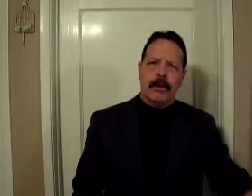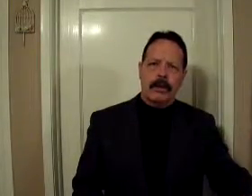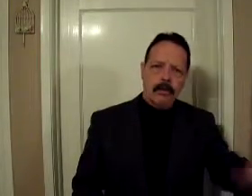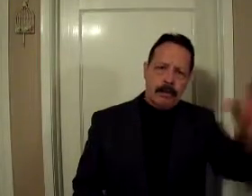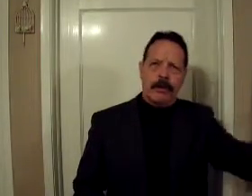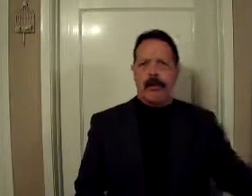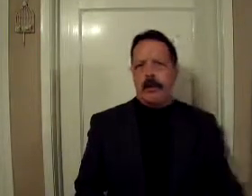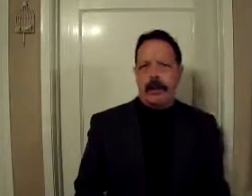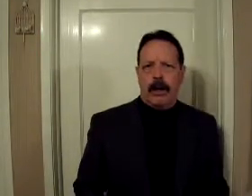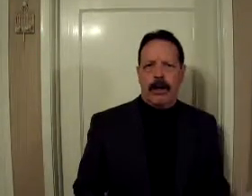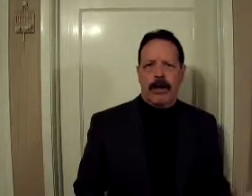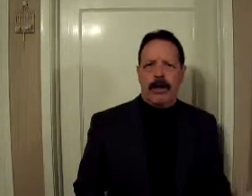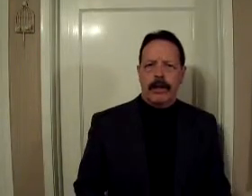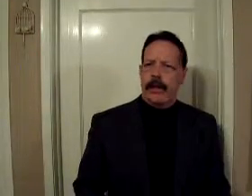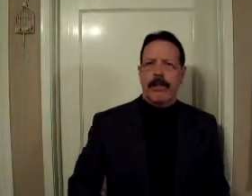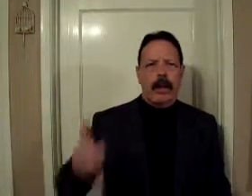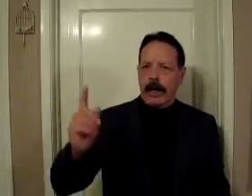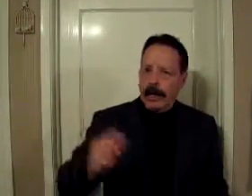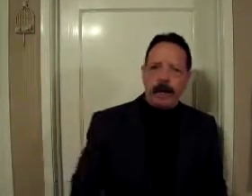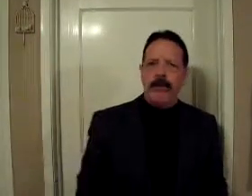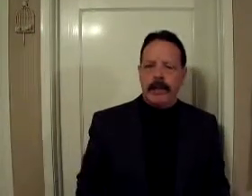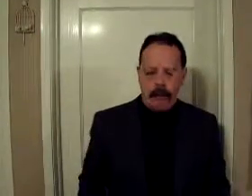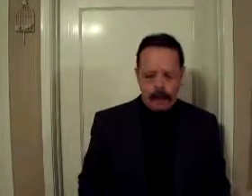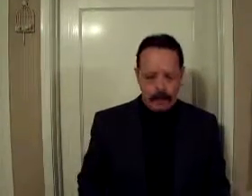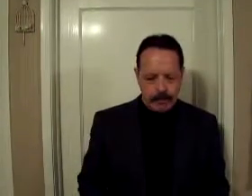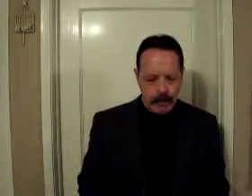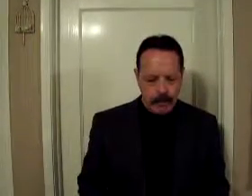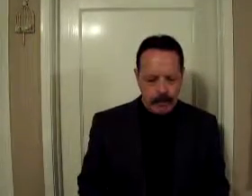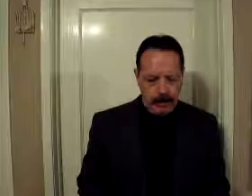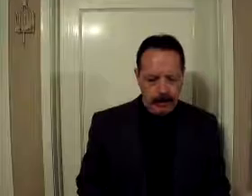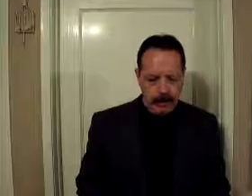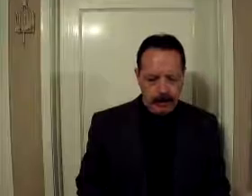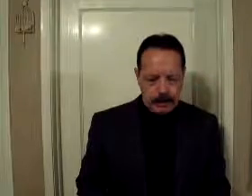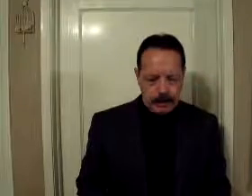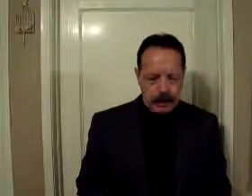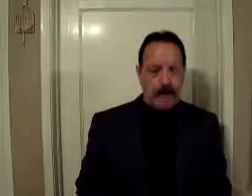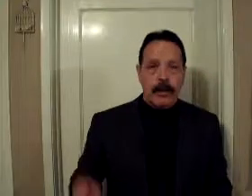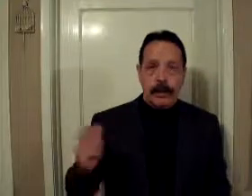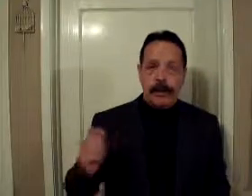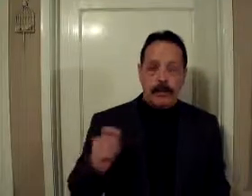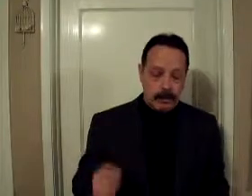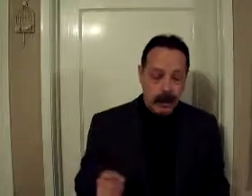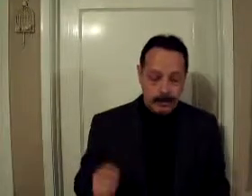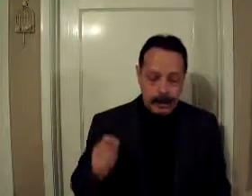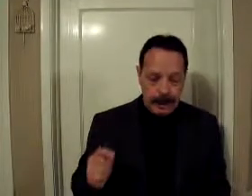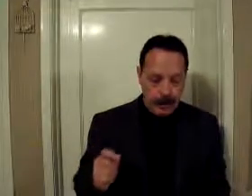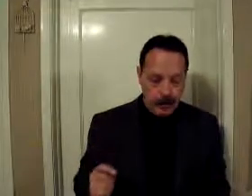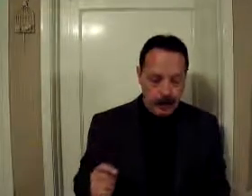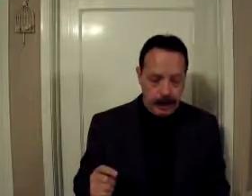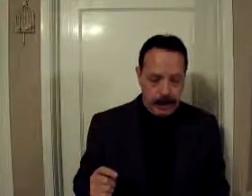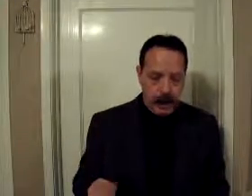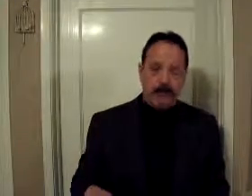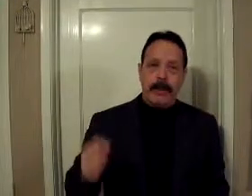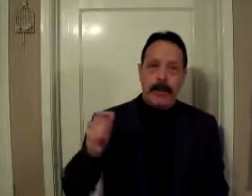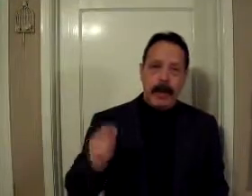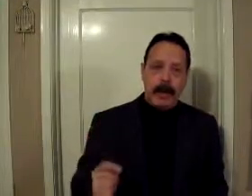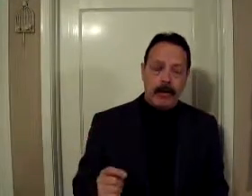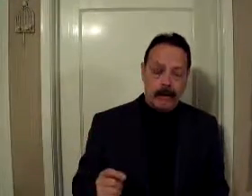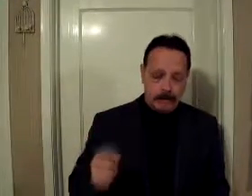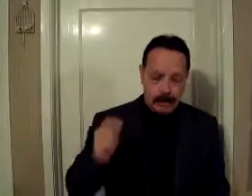you've been put on your guard, you're not ignorant on this matter. He says, you will not be carried away by the error of